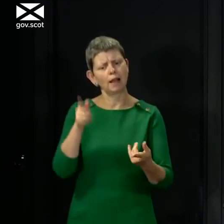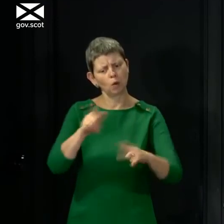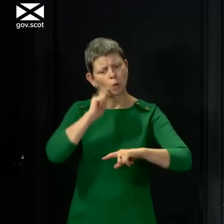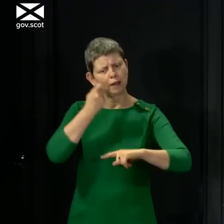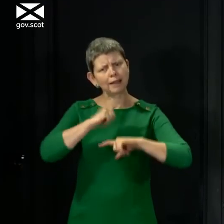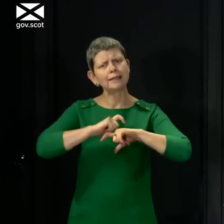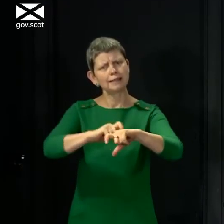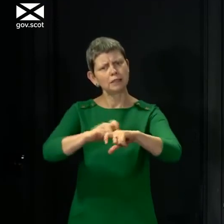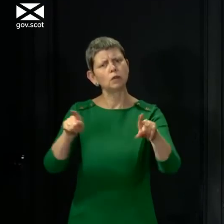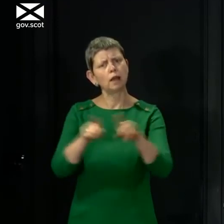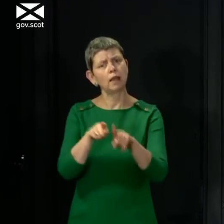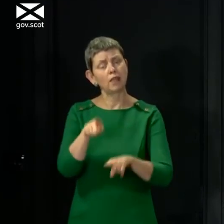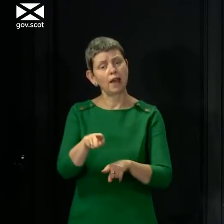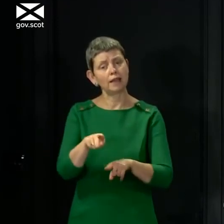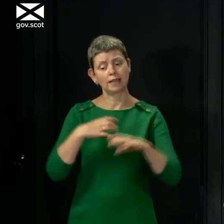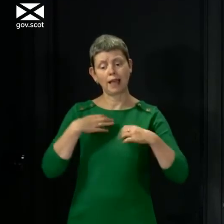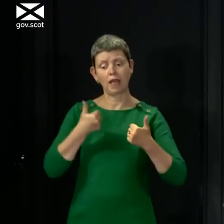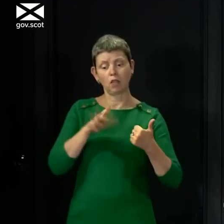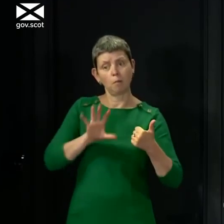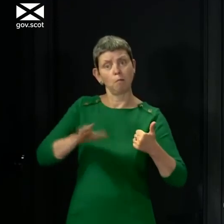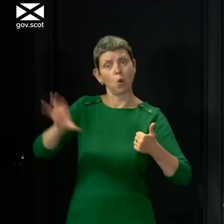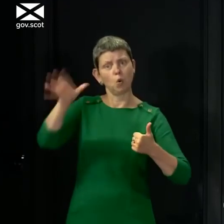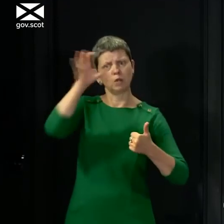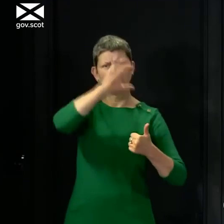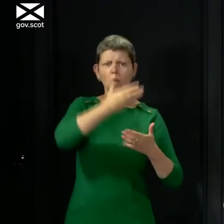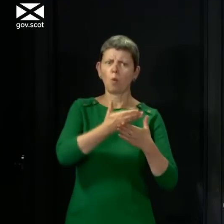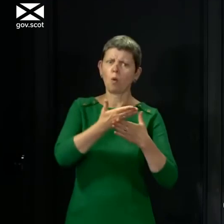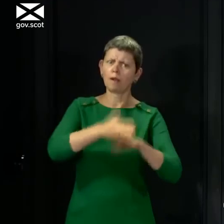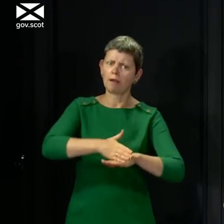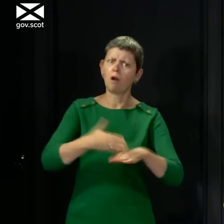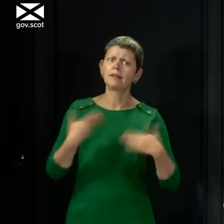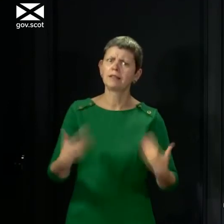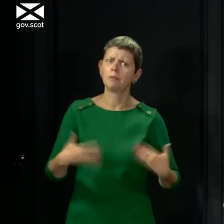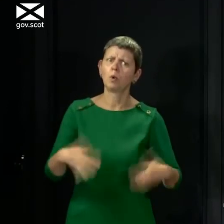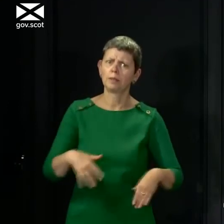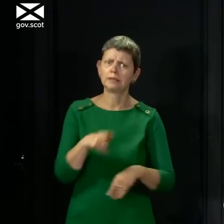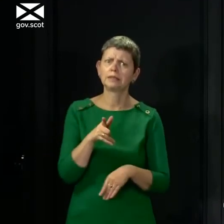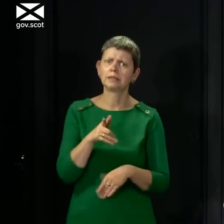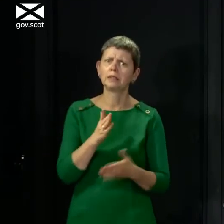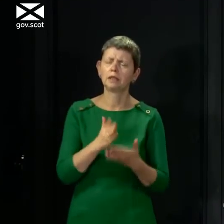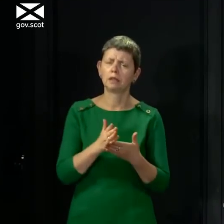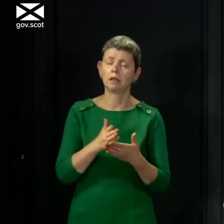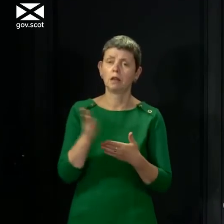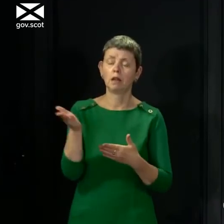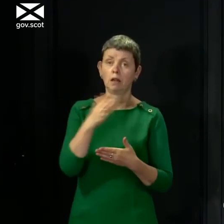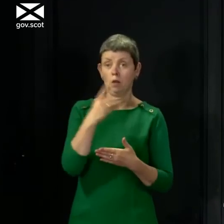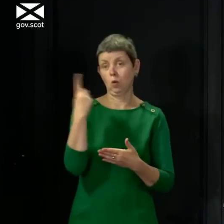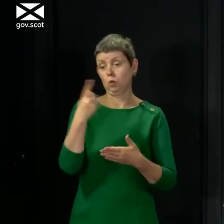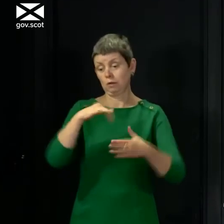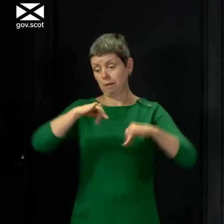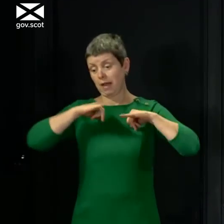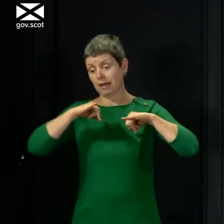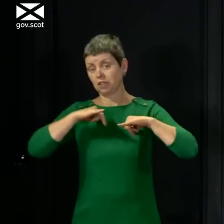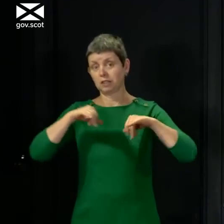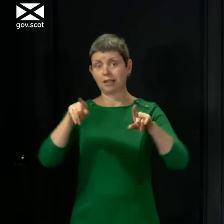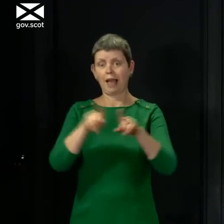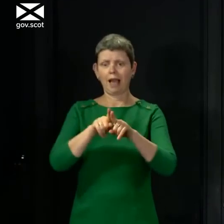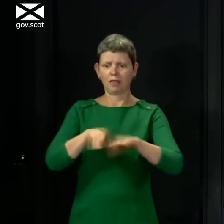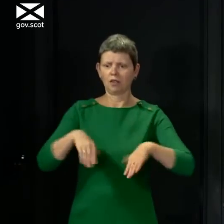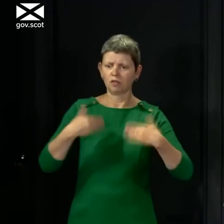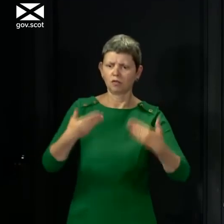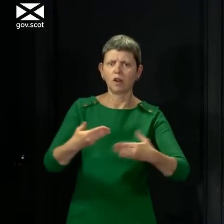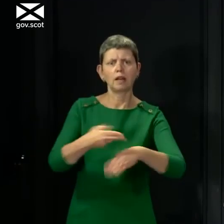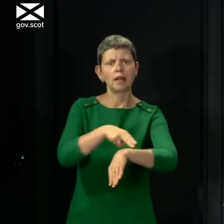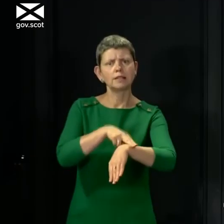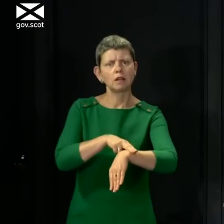operate. Health boards are working incredibly hard, everybody in health boards, from those who manage health boards to obviously our frontline